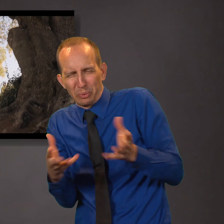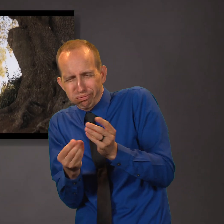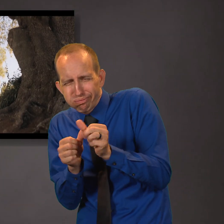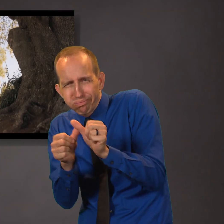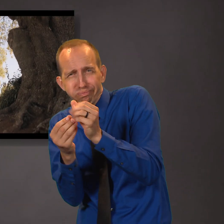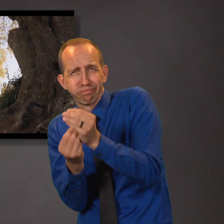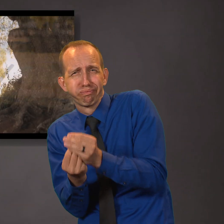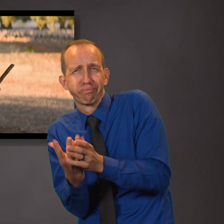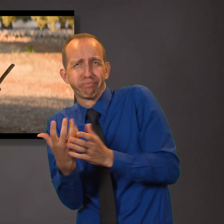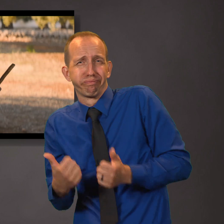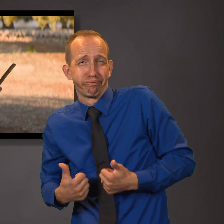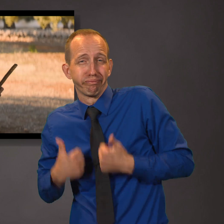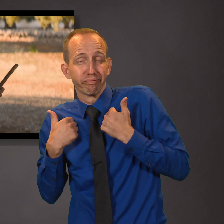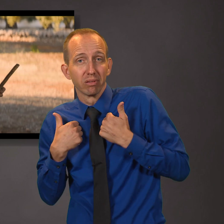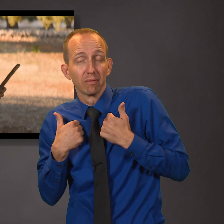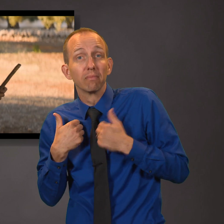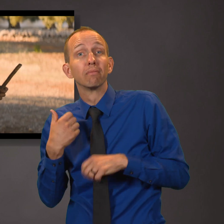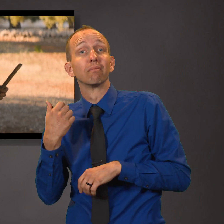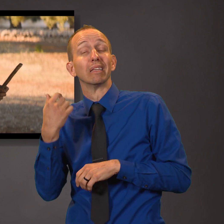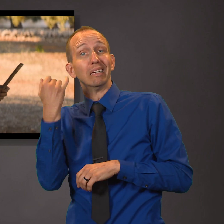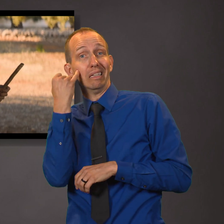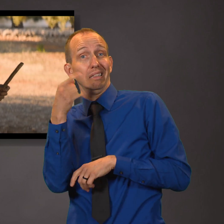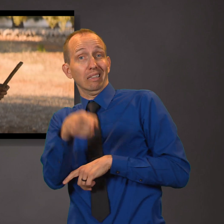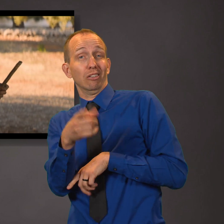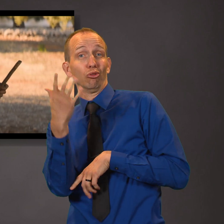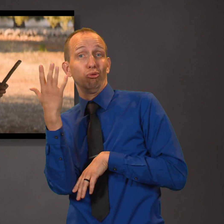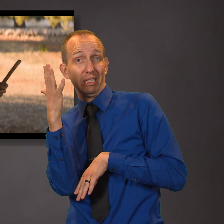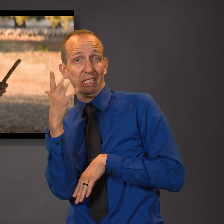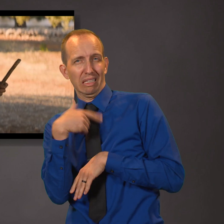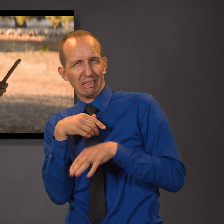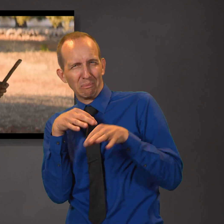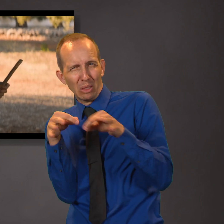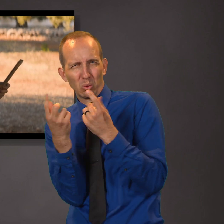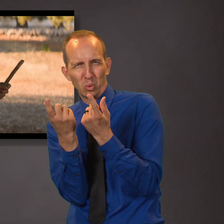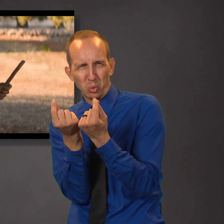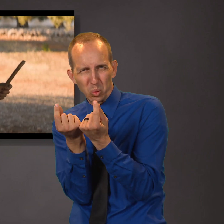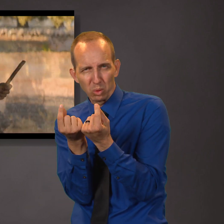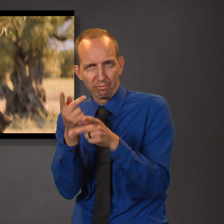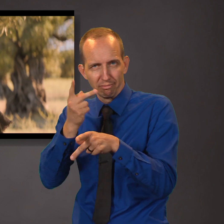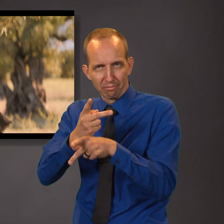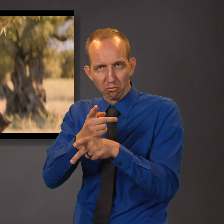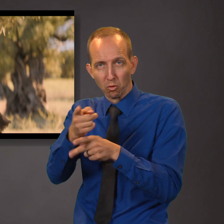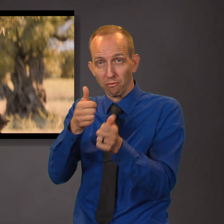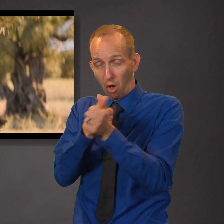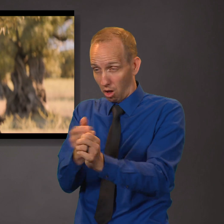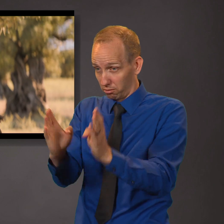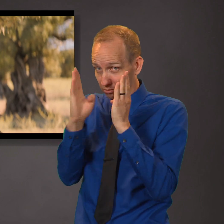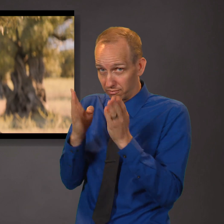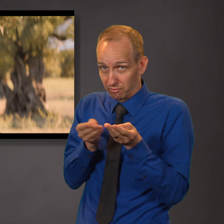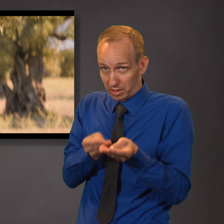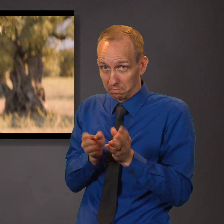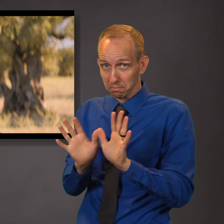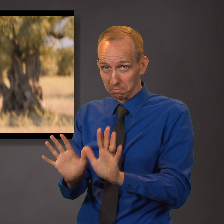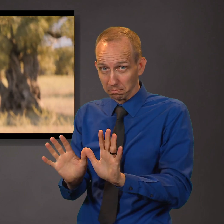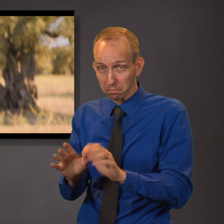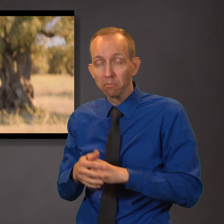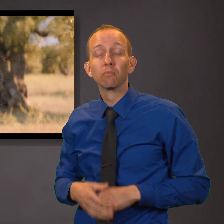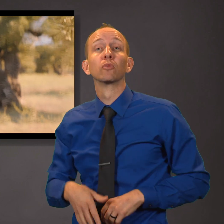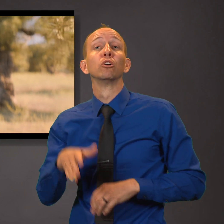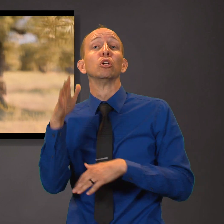Watch the tree, and nourish it according to my words. These will I place in the nethermost part of